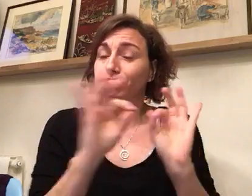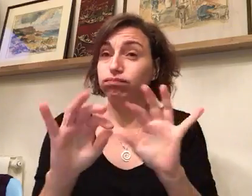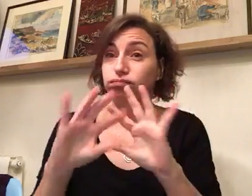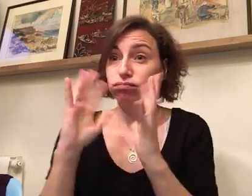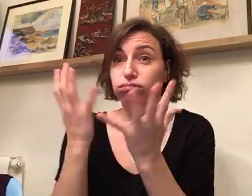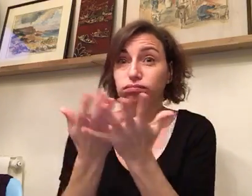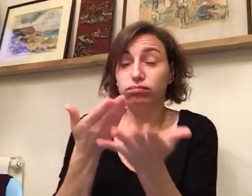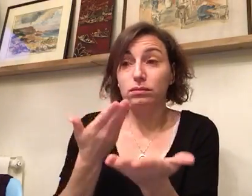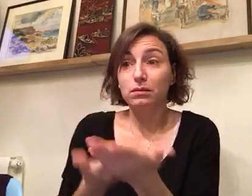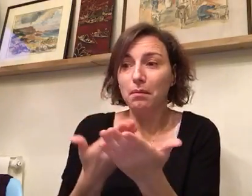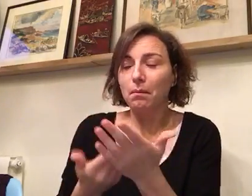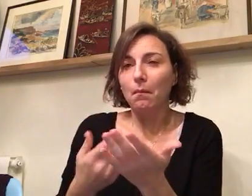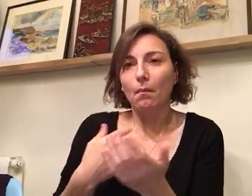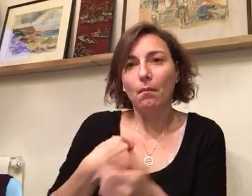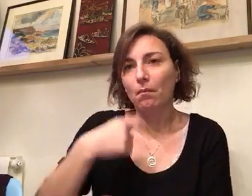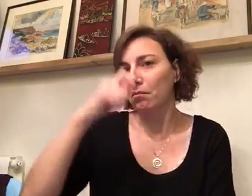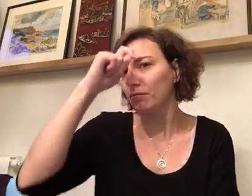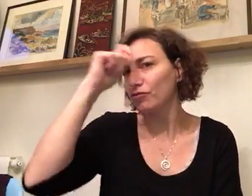Perfect. Perfect.